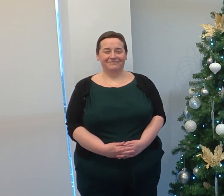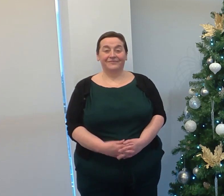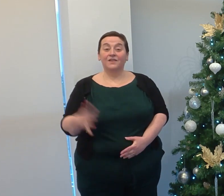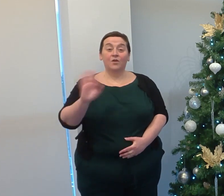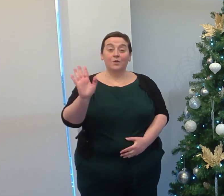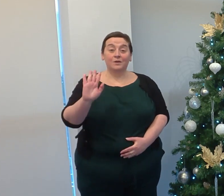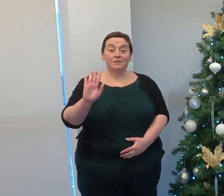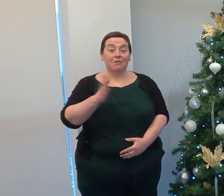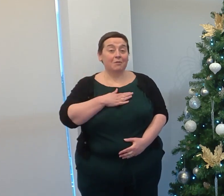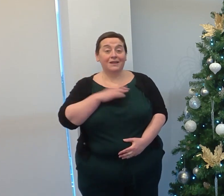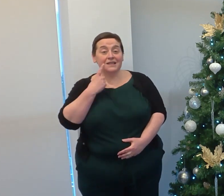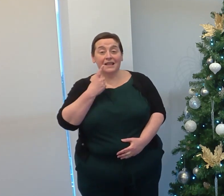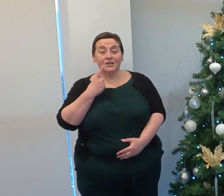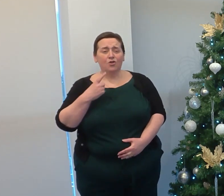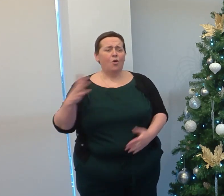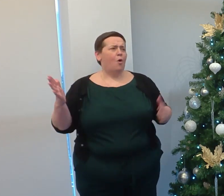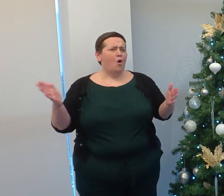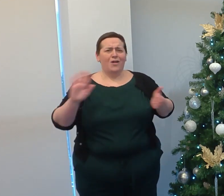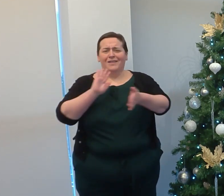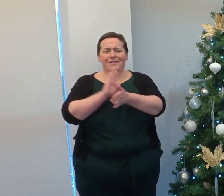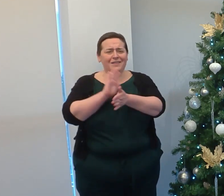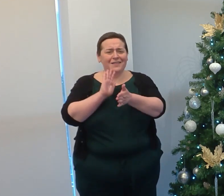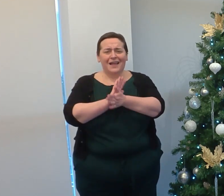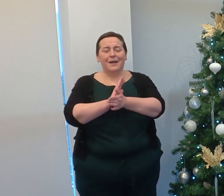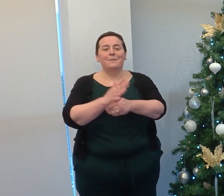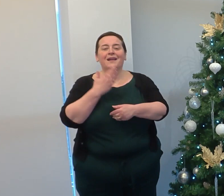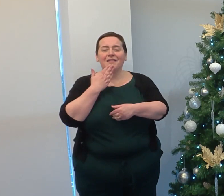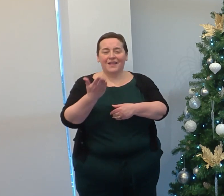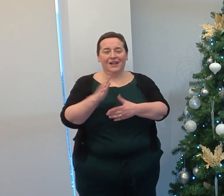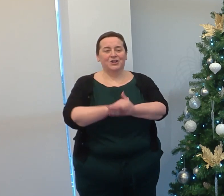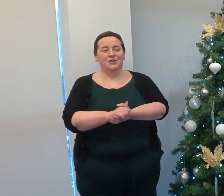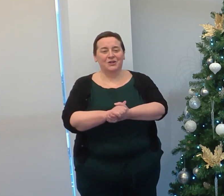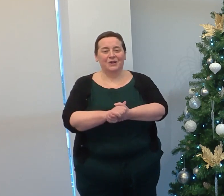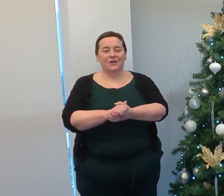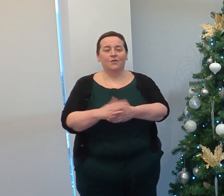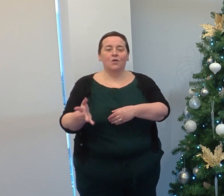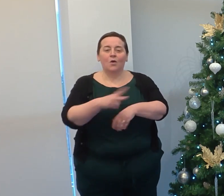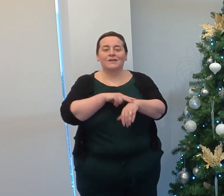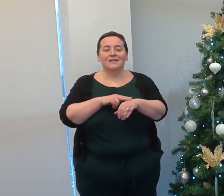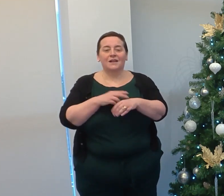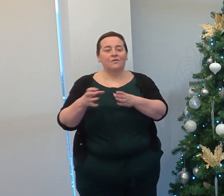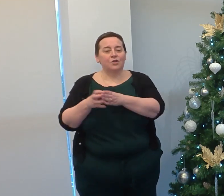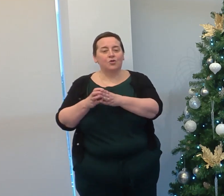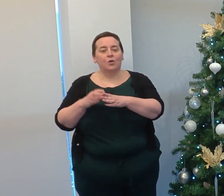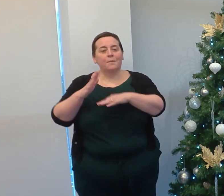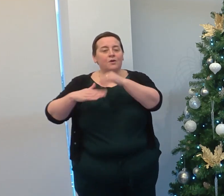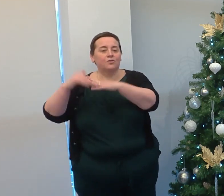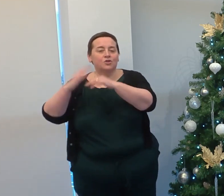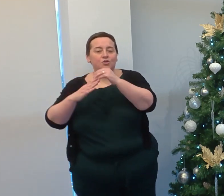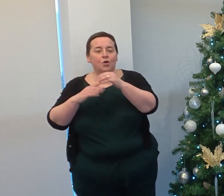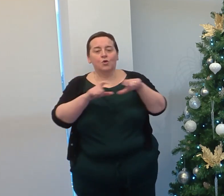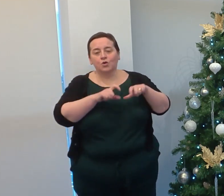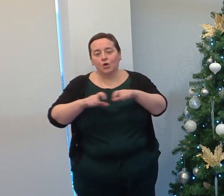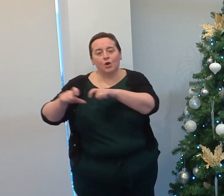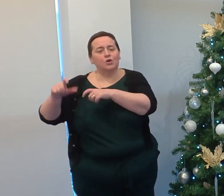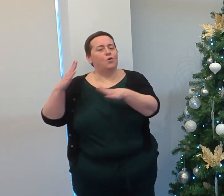Hi everyone. I would just like to say a huge thanks to all the staff in the Faculty of Construction who continue to go above